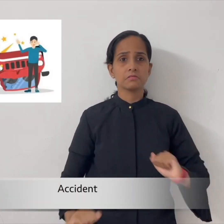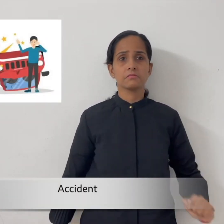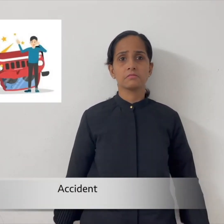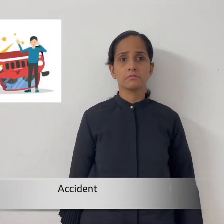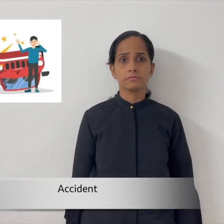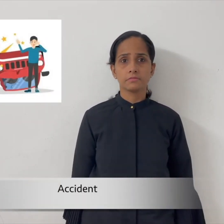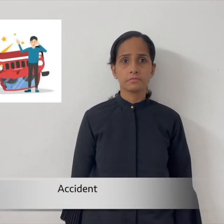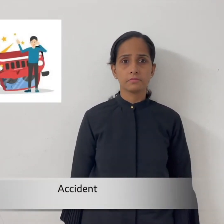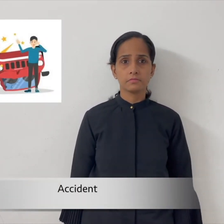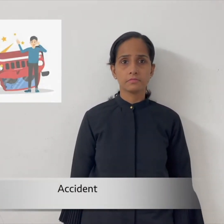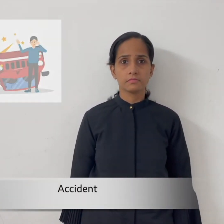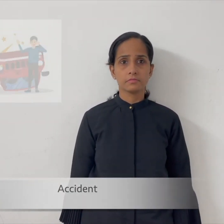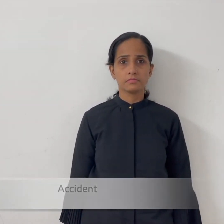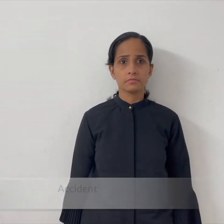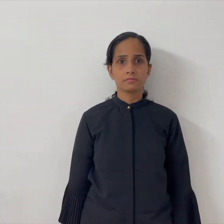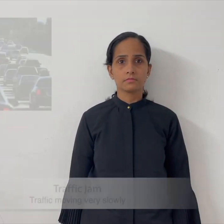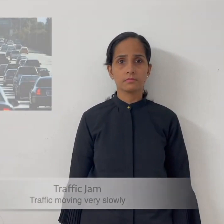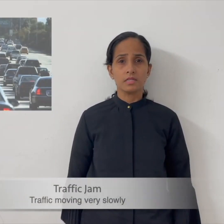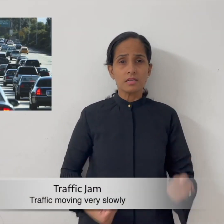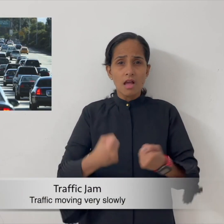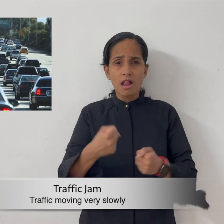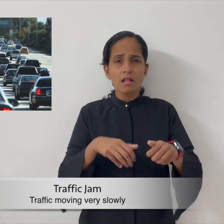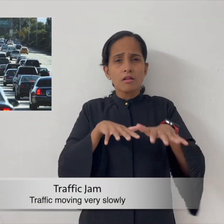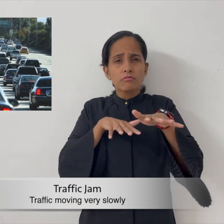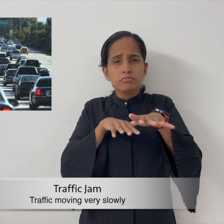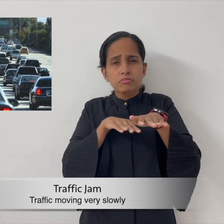accident traffic jam